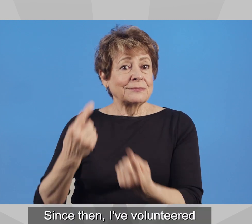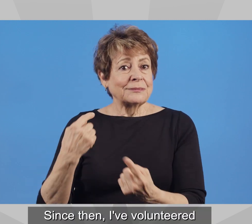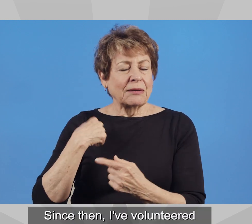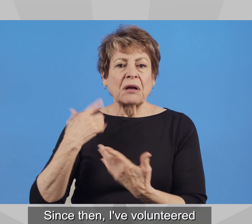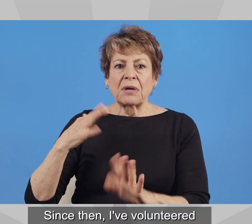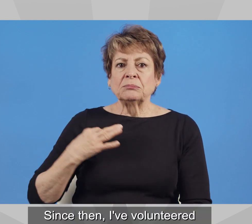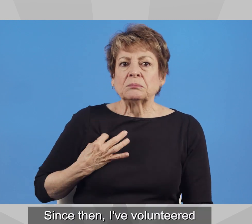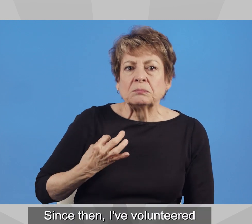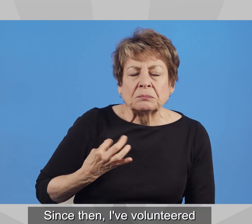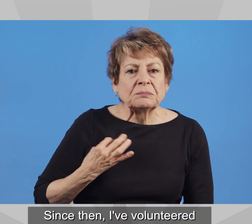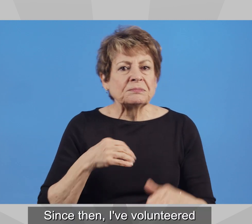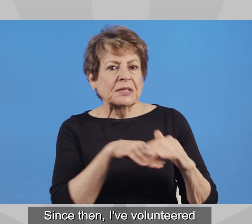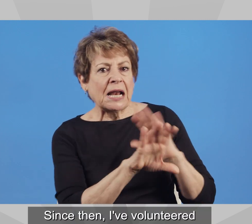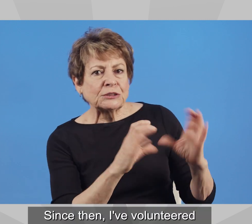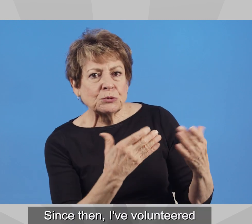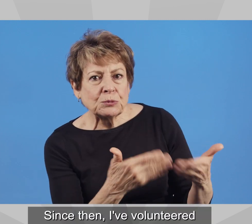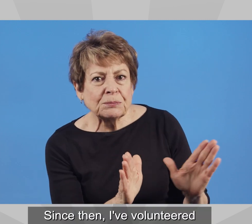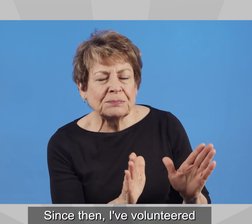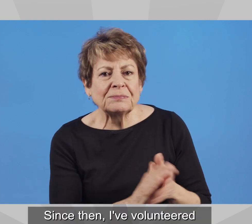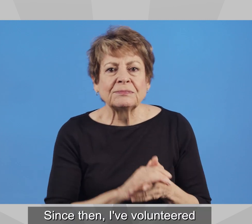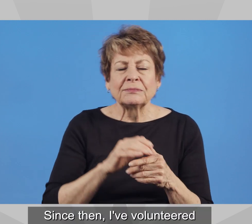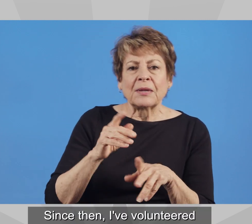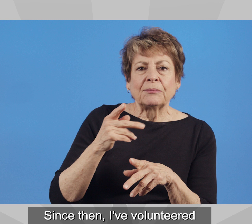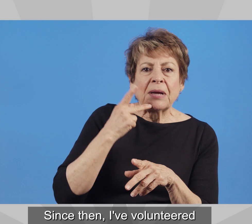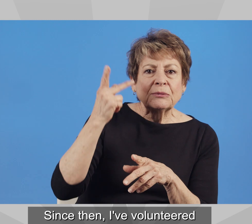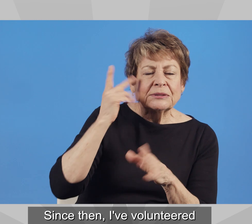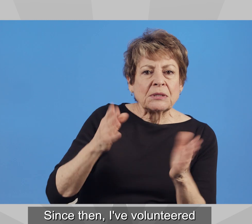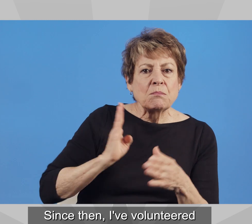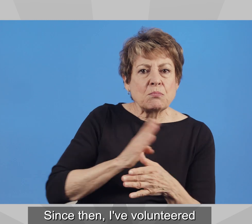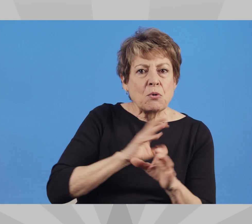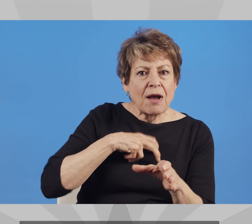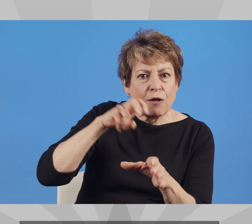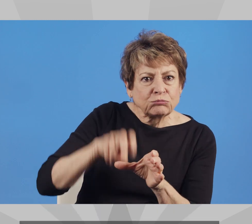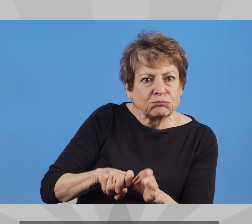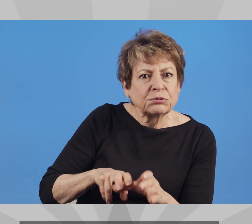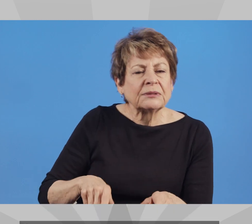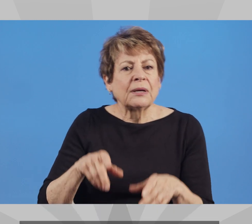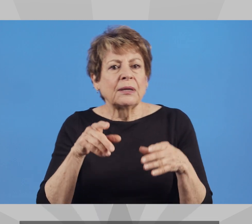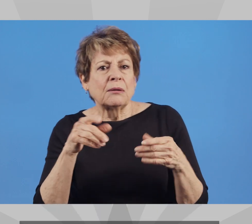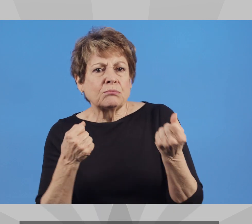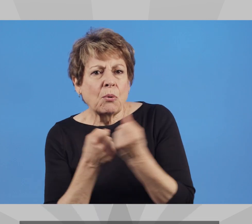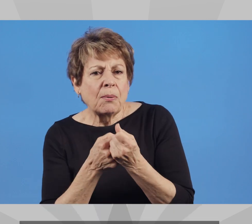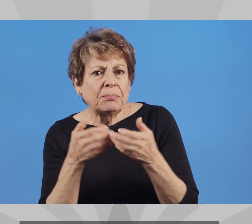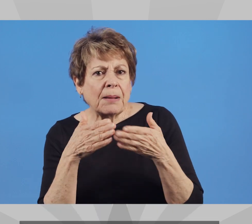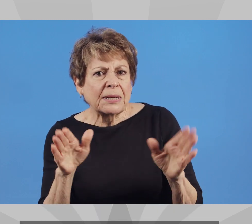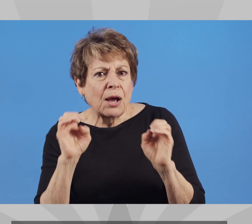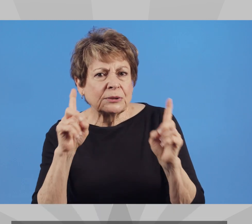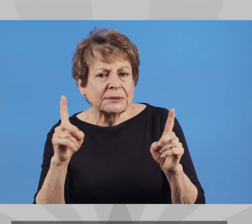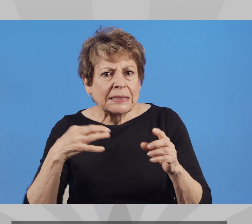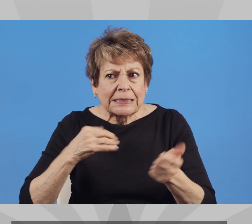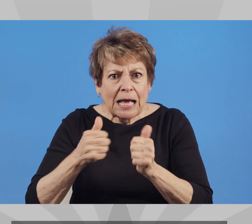Since then, I've volunteered in the classroom, on PTO boards, for pro-public education candidates,